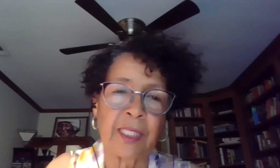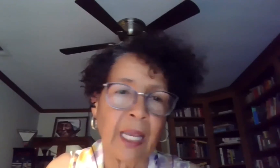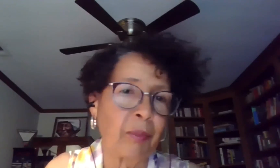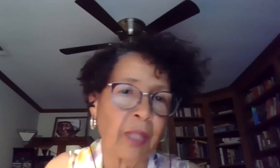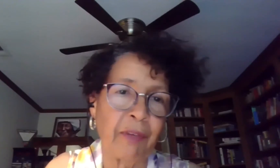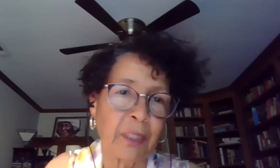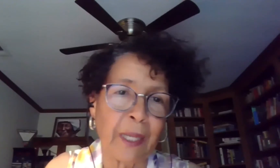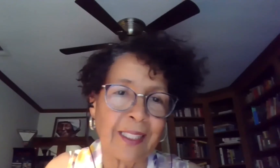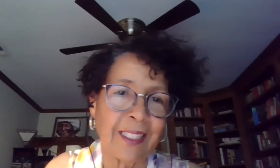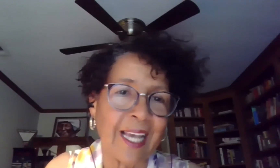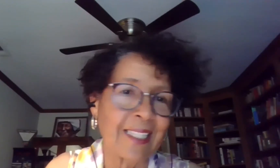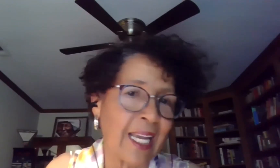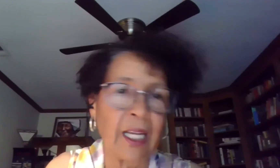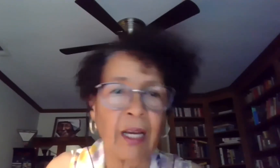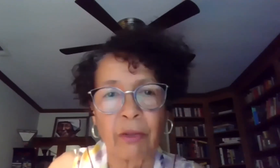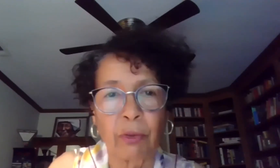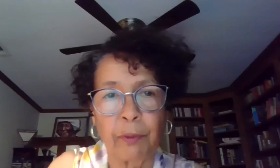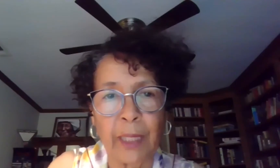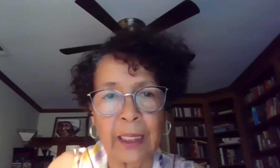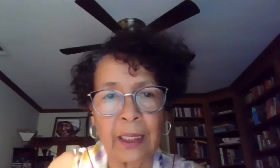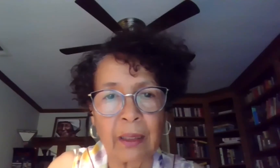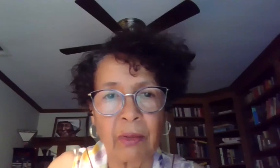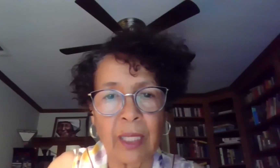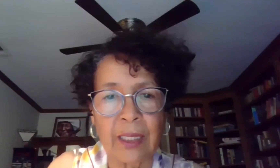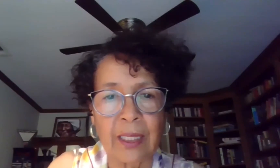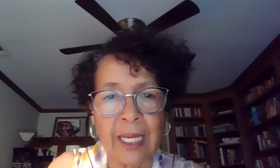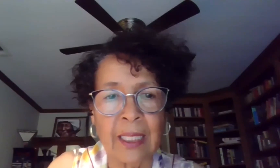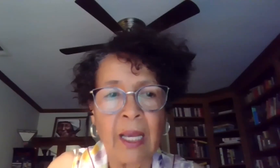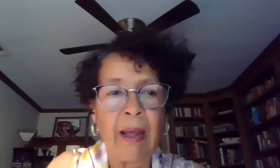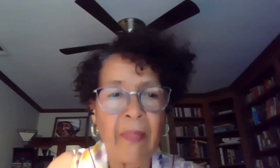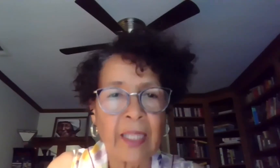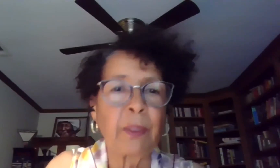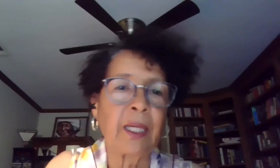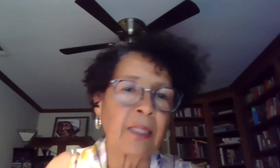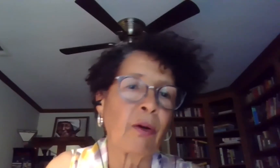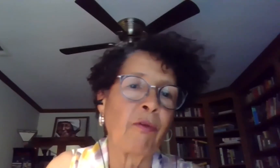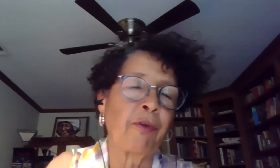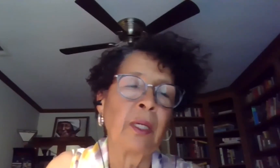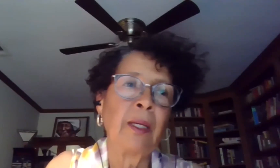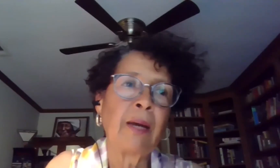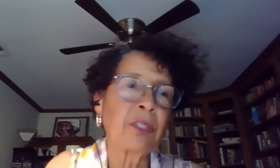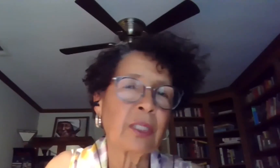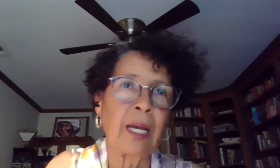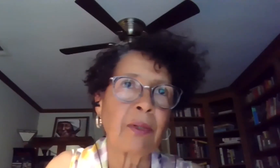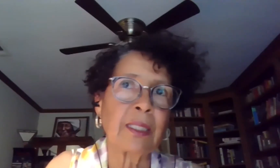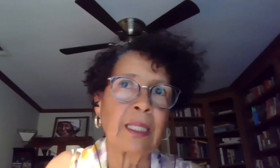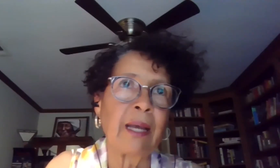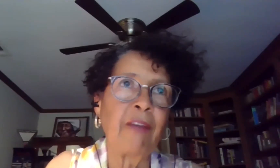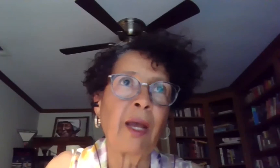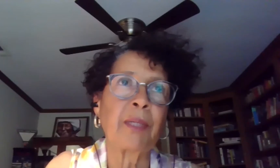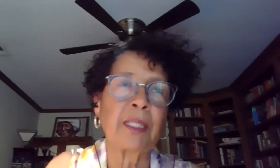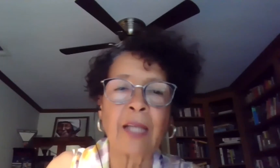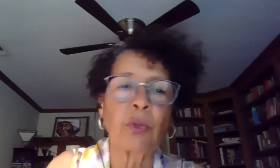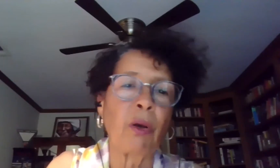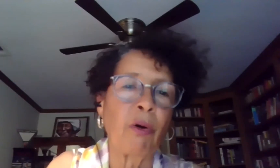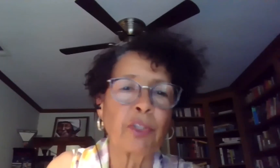the same life expectancy as any other group of men in the United States. And that's because over, I was just, I was going to say lifetime,